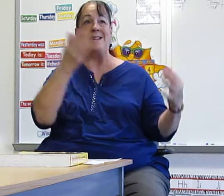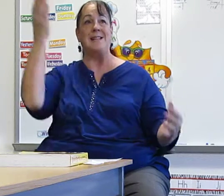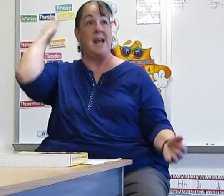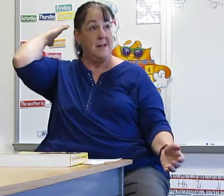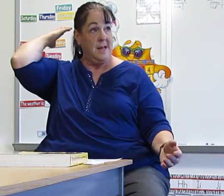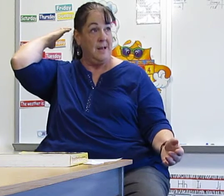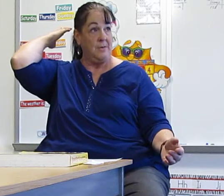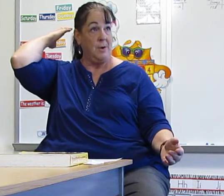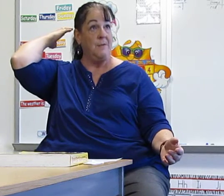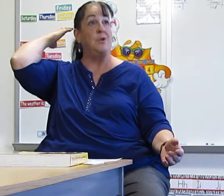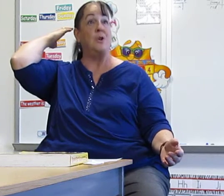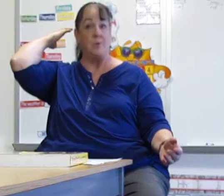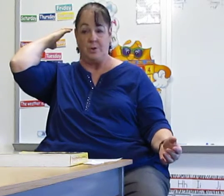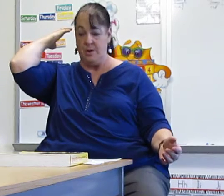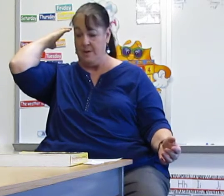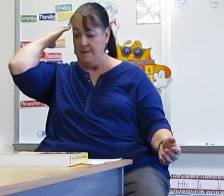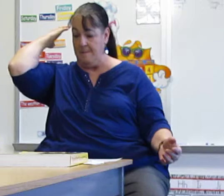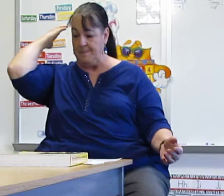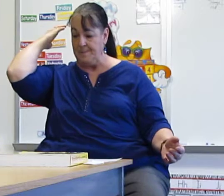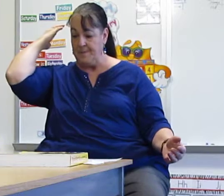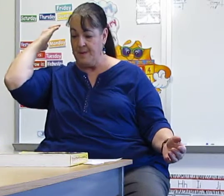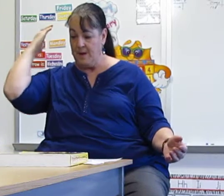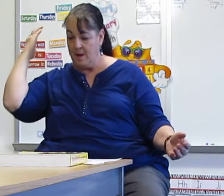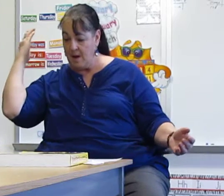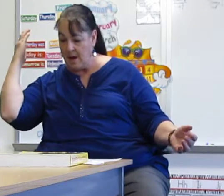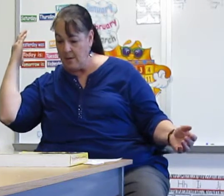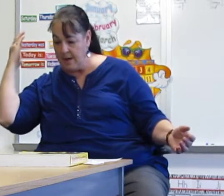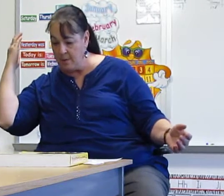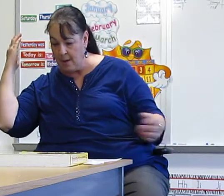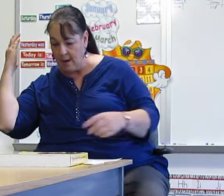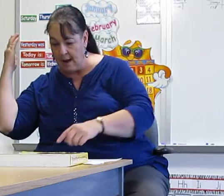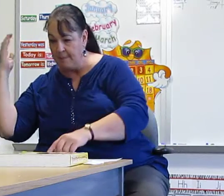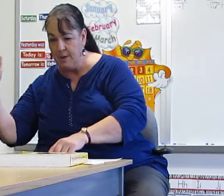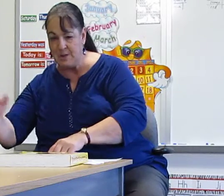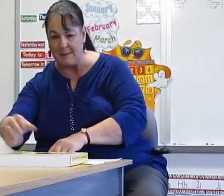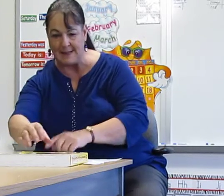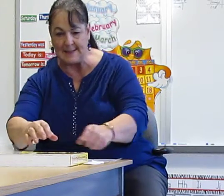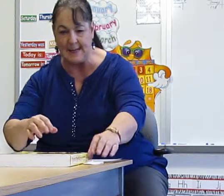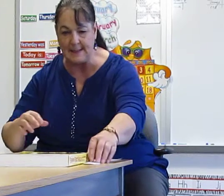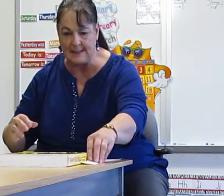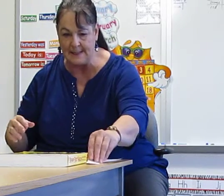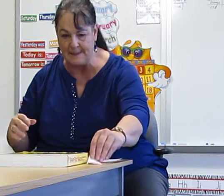Waited. Throw it over your shoulder. Good. I waited where? I'm losing my sentence. Waited.